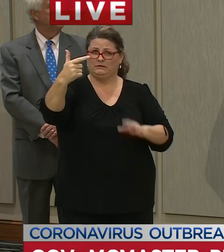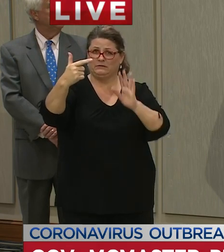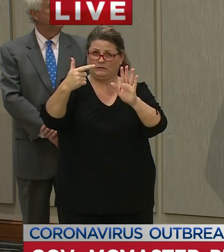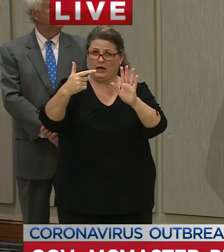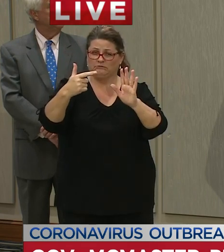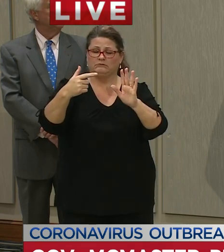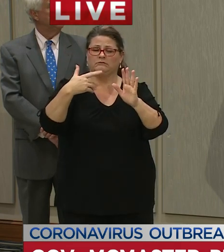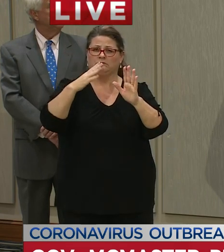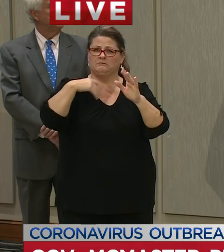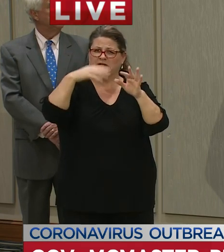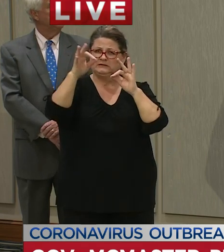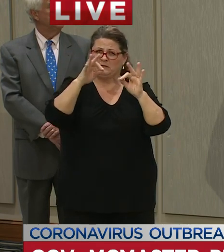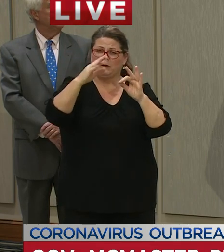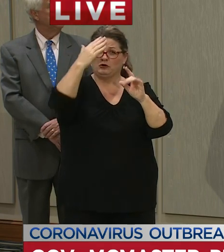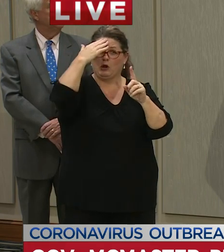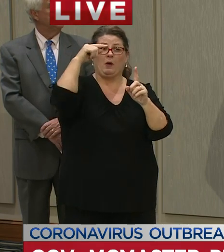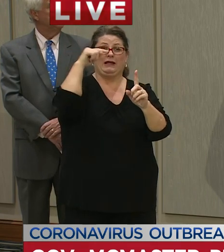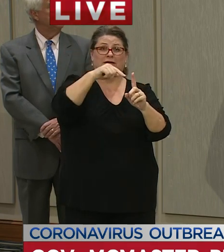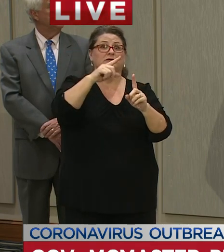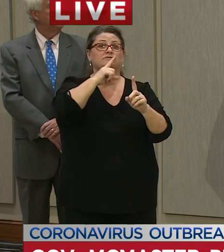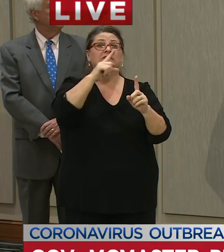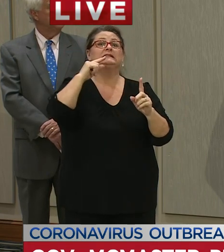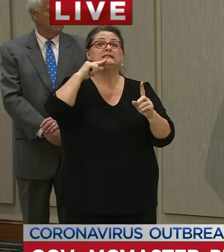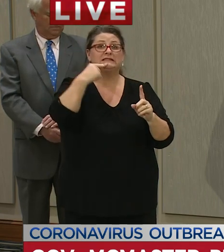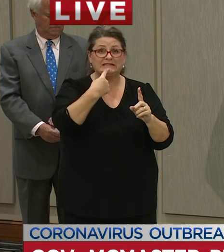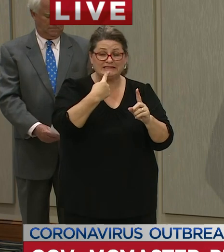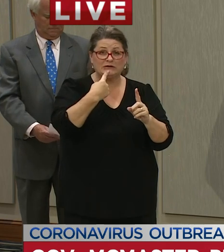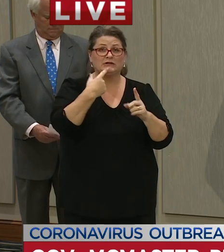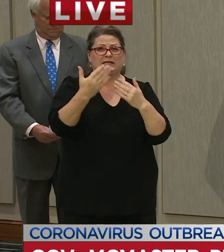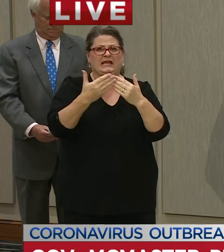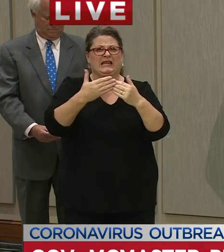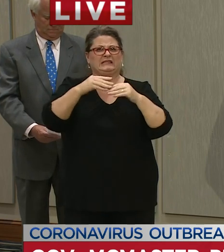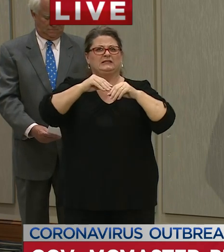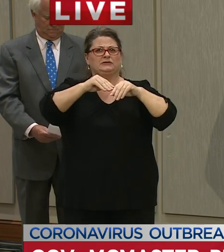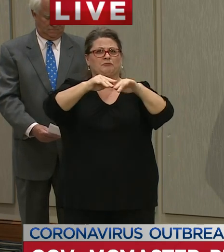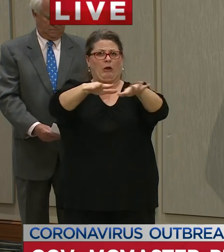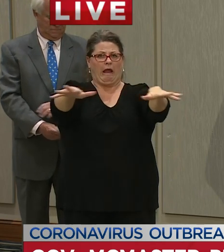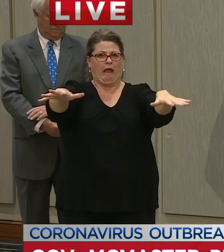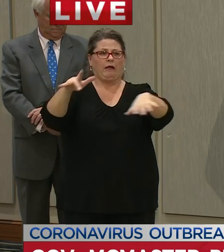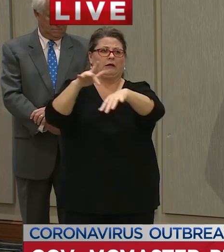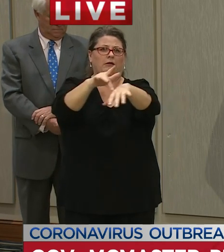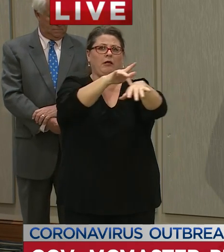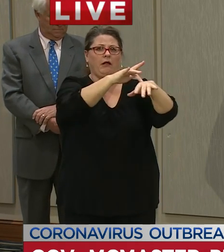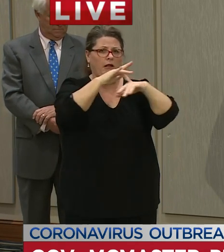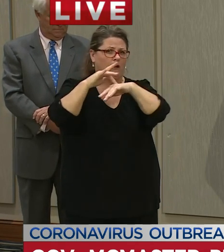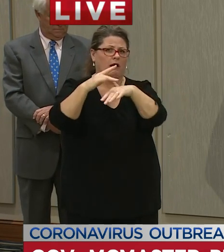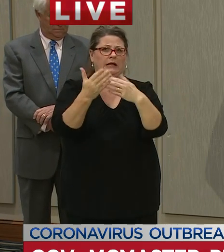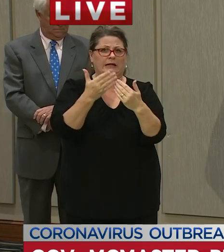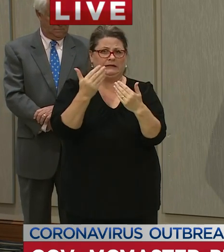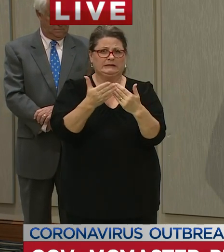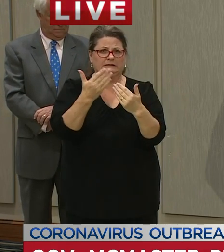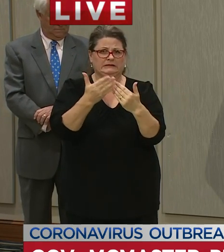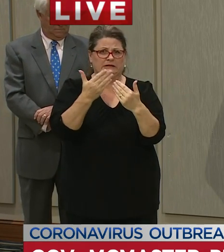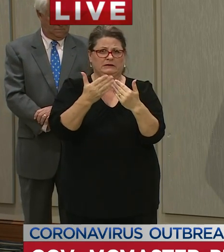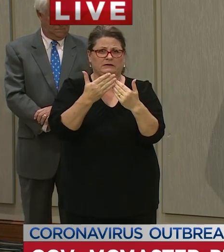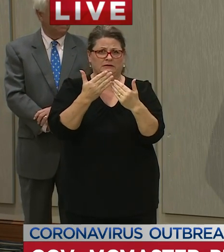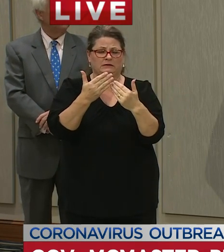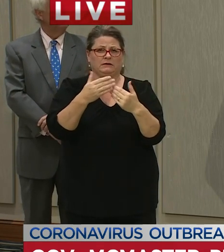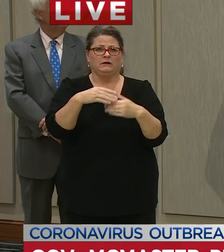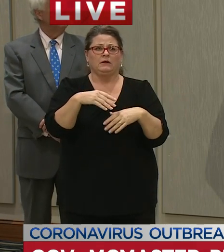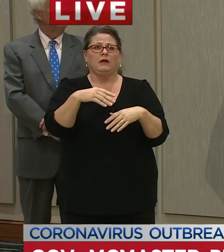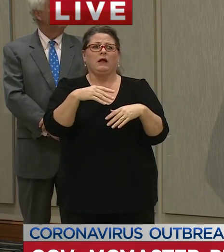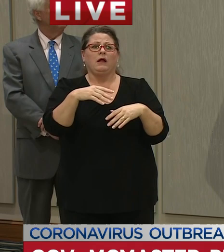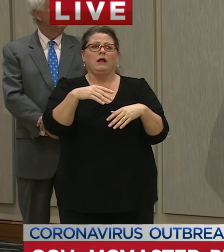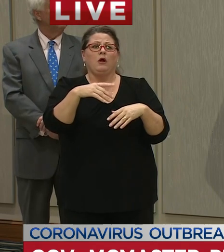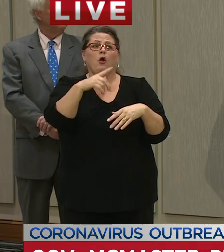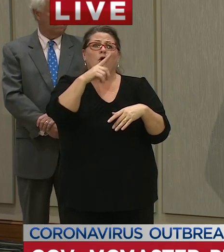we know it is vigorous it is highly contagious and among some people including those with